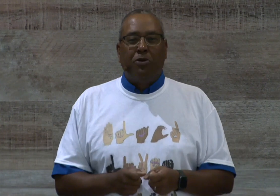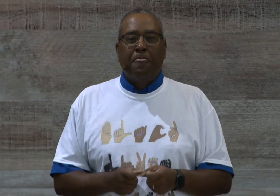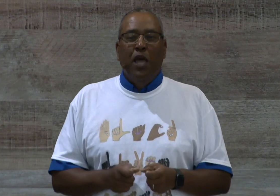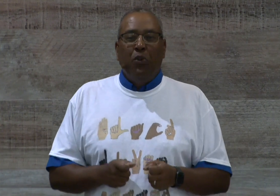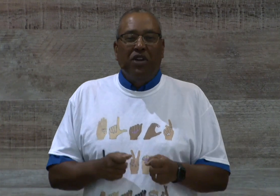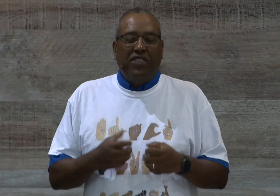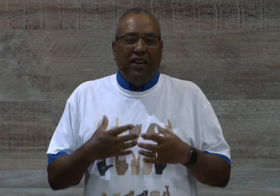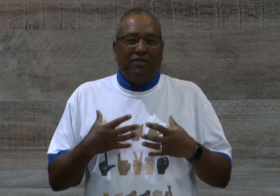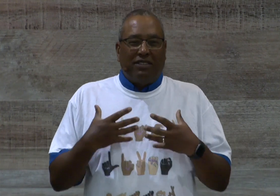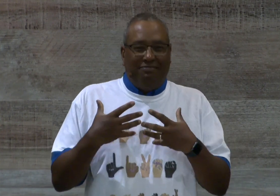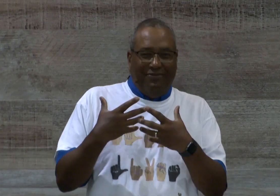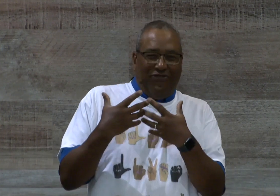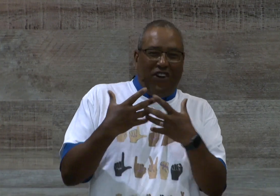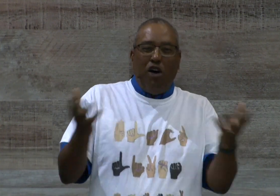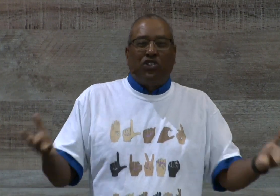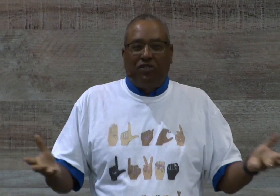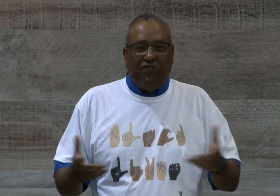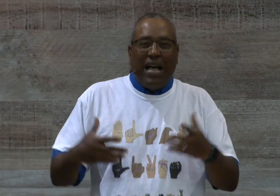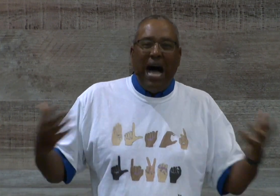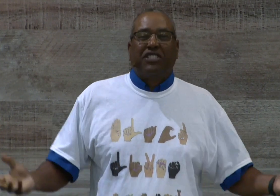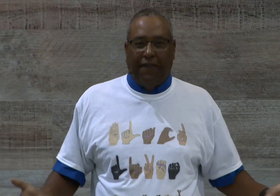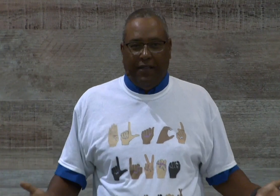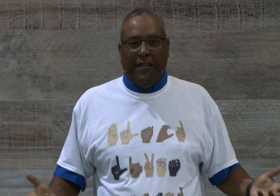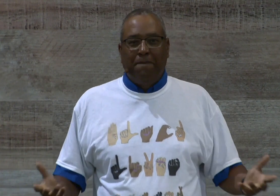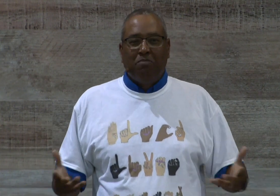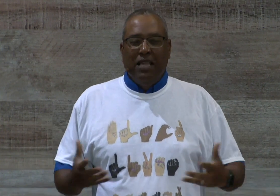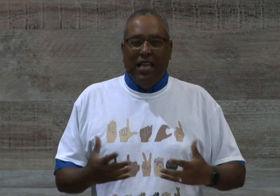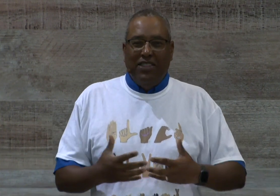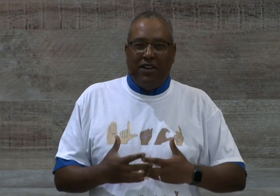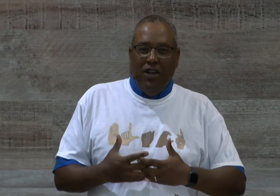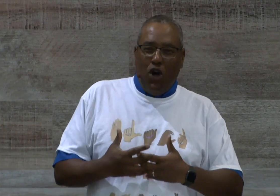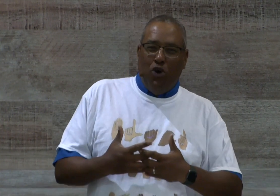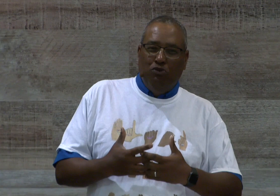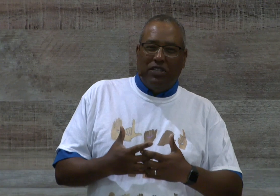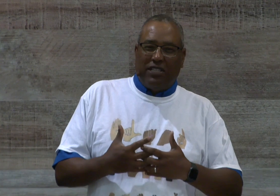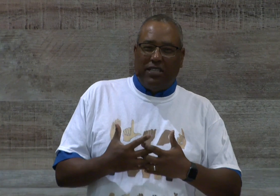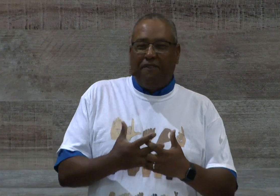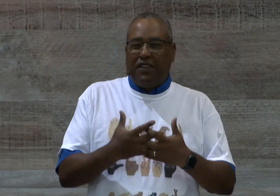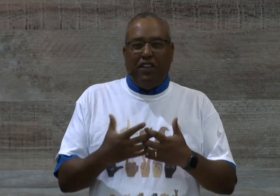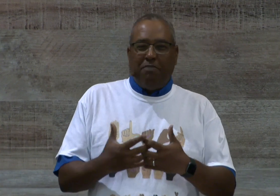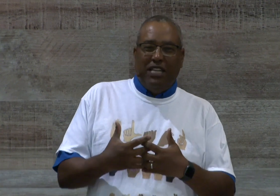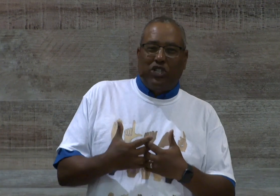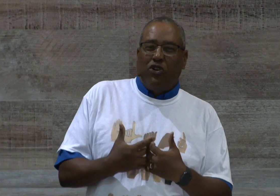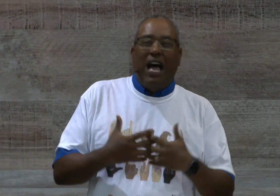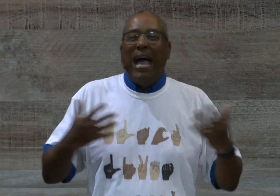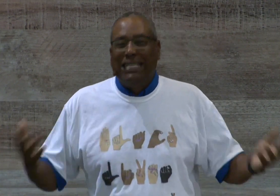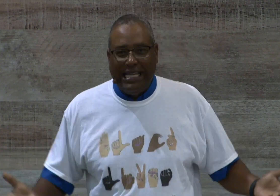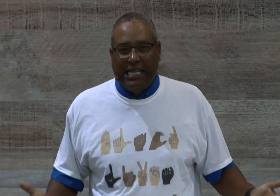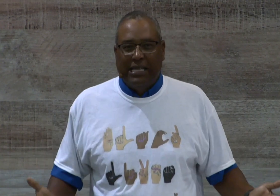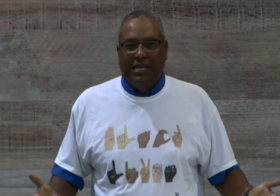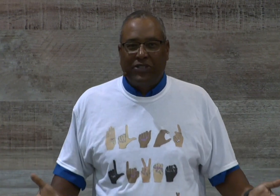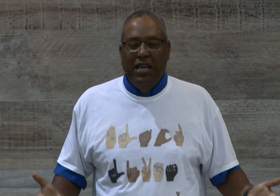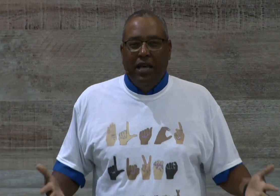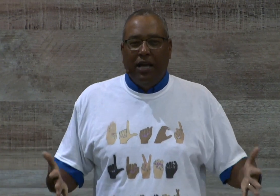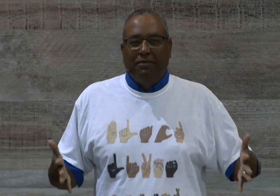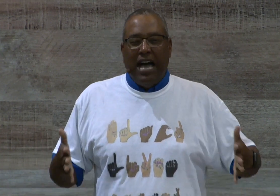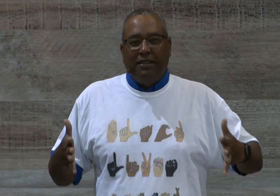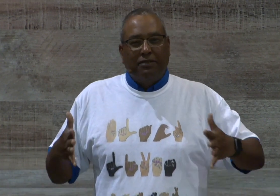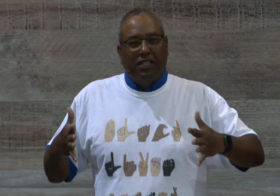with their false philosophy and their own self-developed internal ideas, not looking